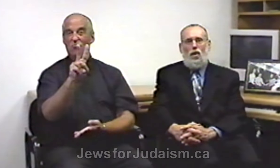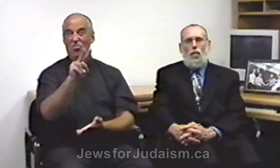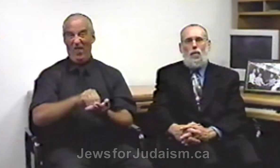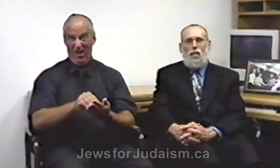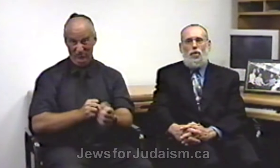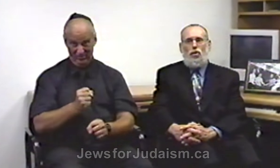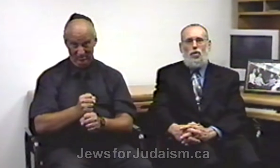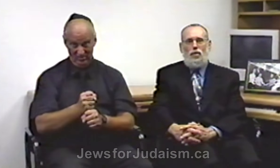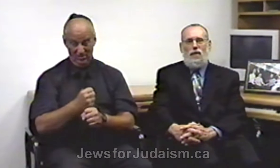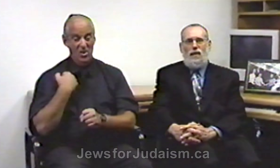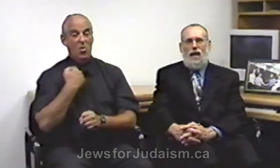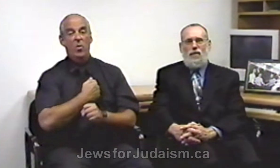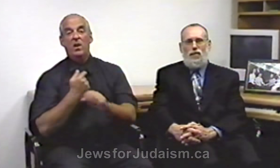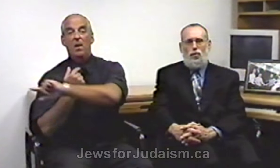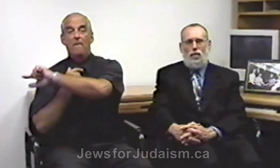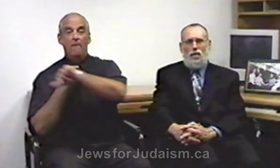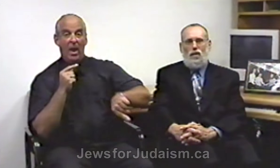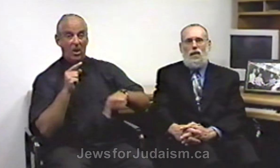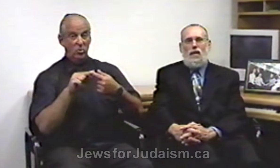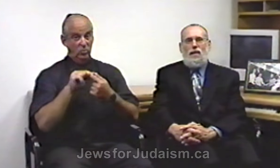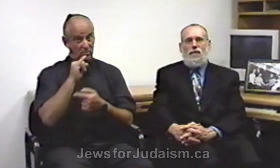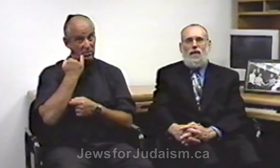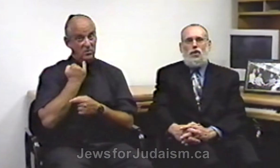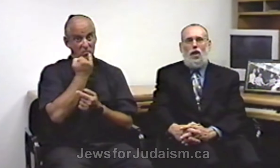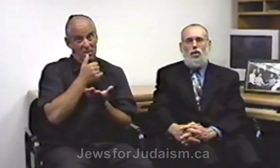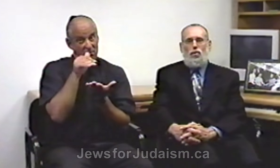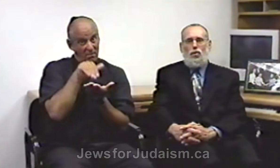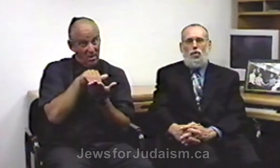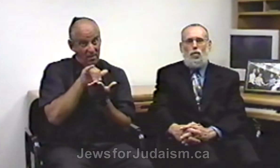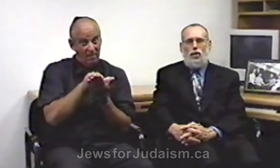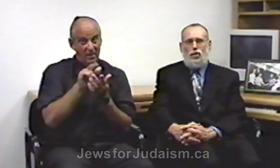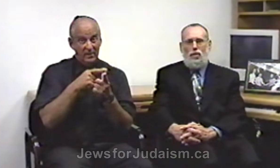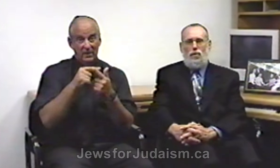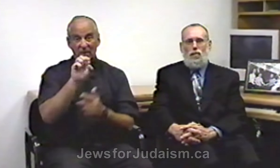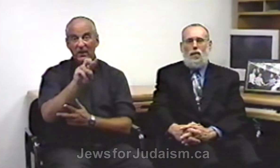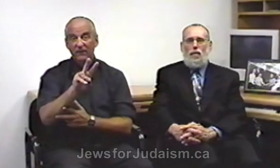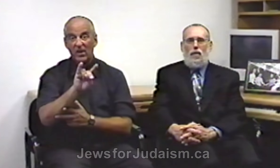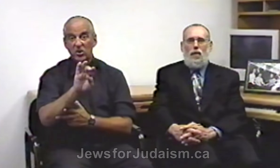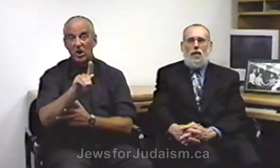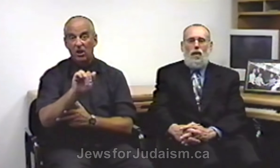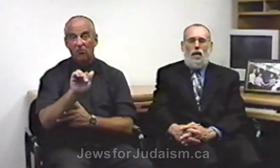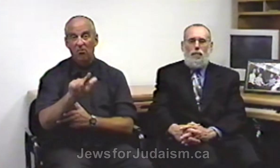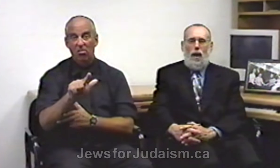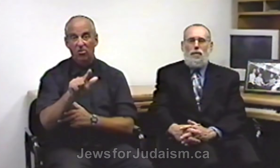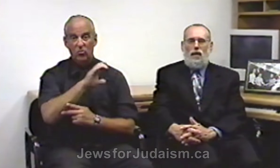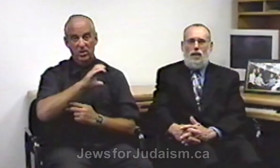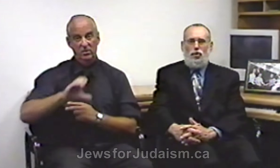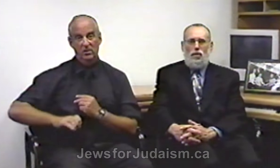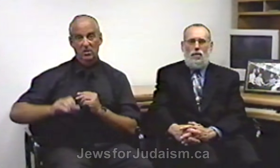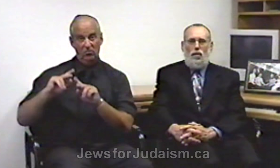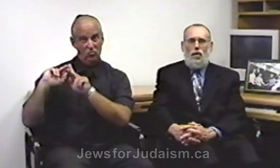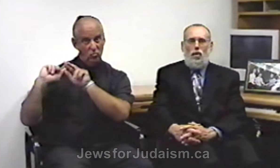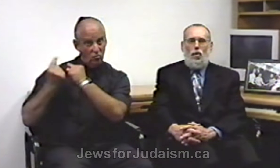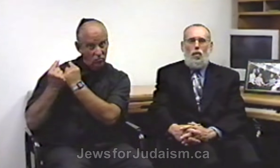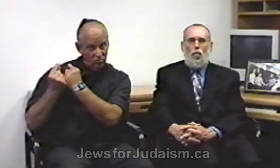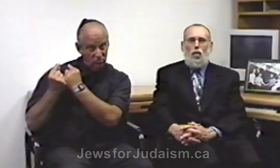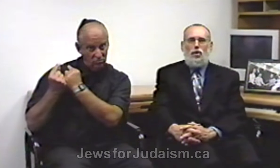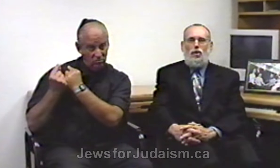when we return to the land of Israel, the evangelical Christian population was